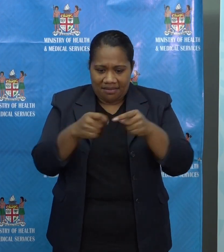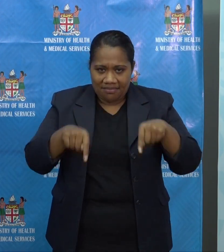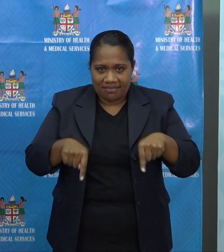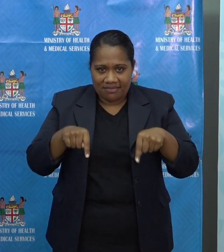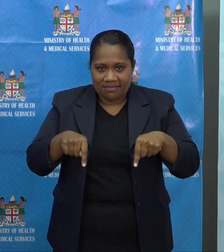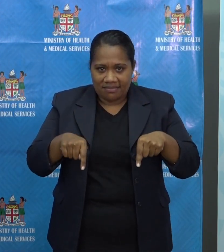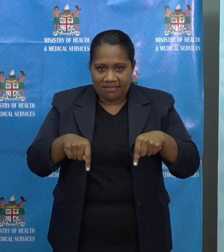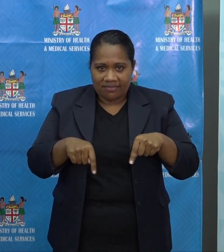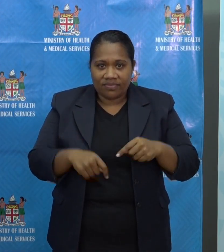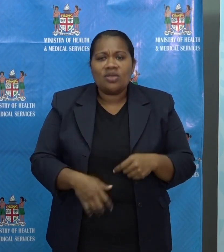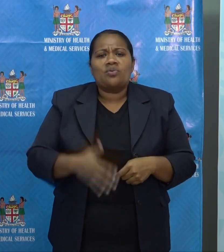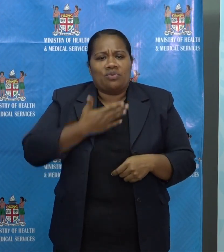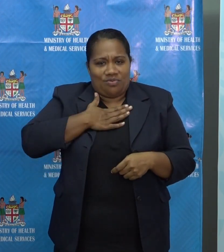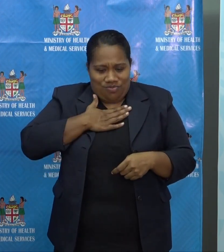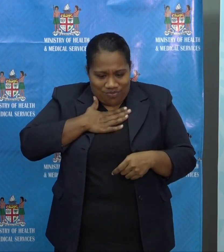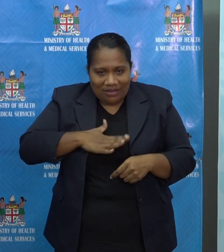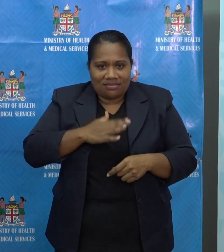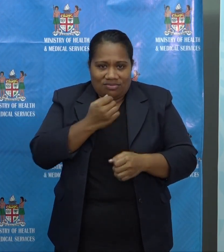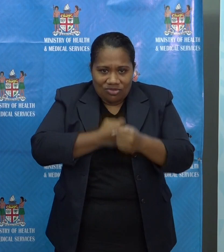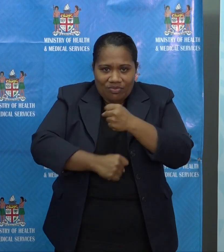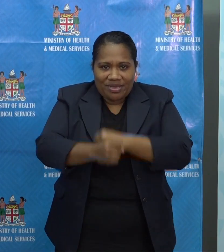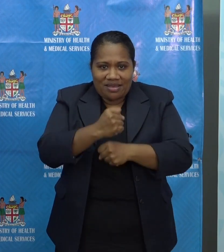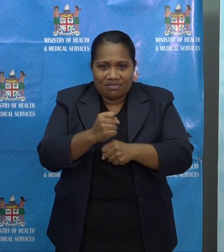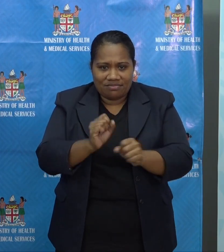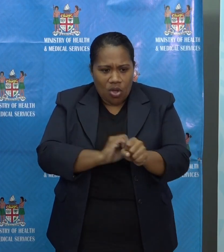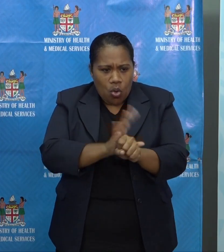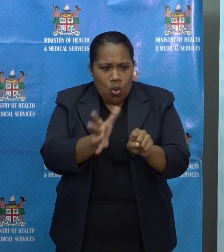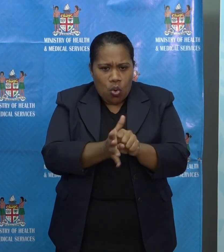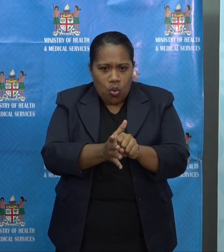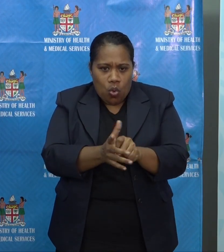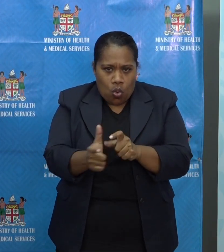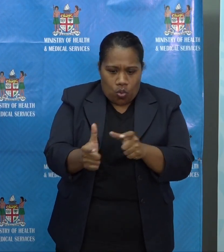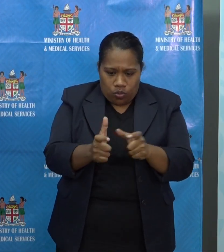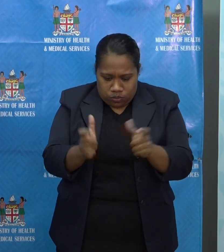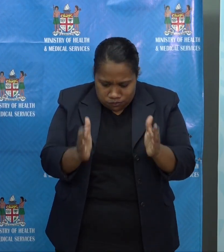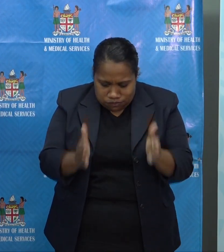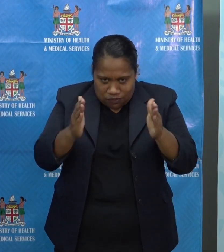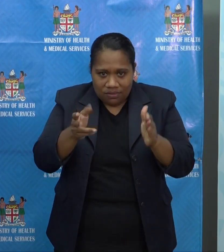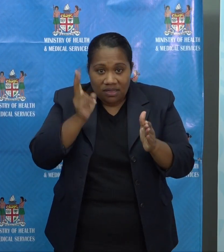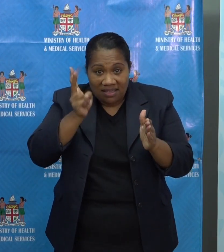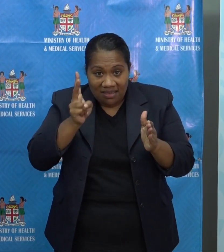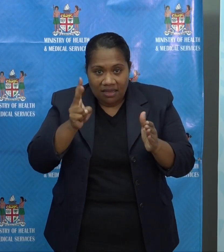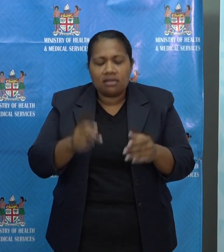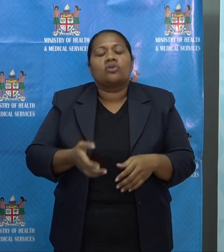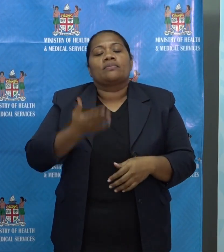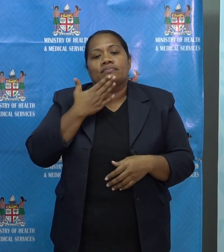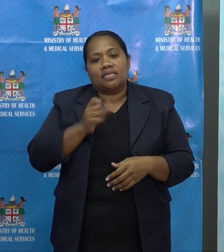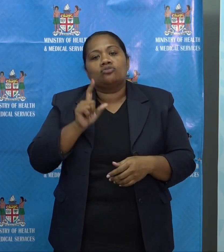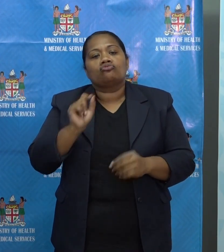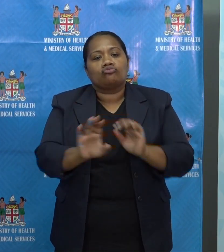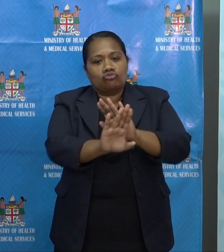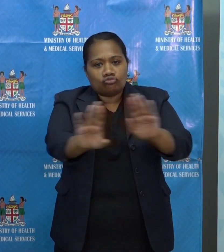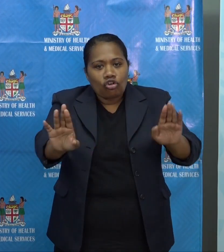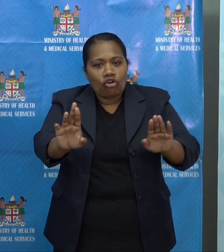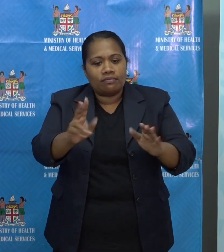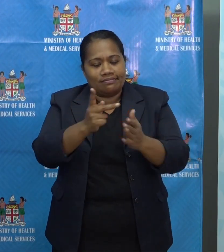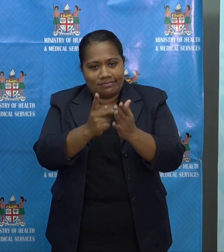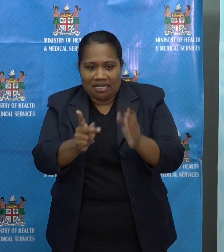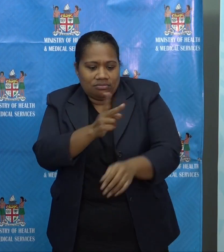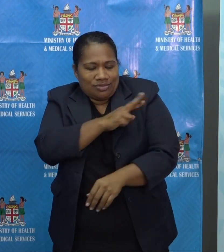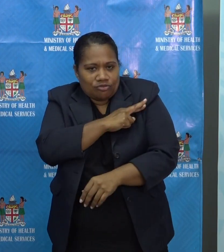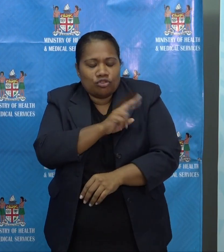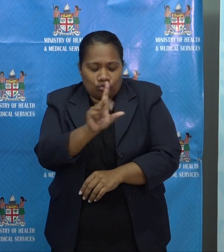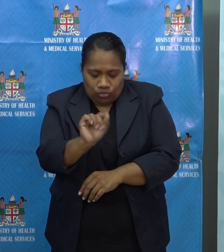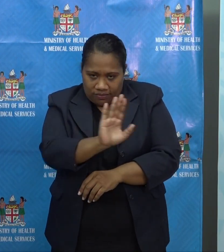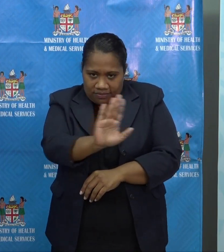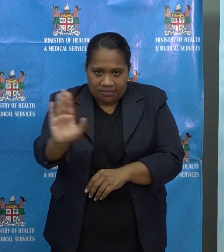-contained again. So please do your part, embrace your role as businesses, as ordinary citizens,